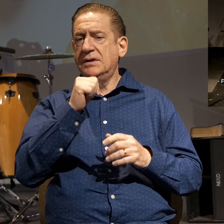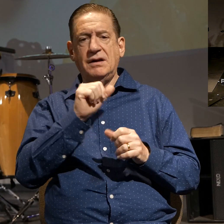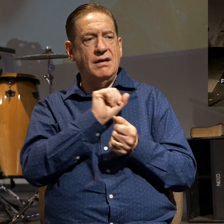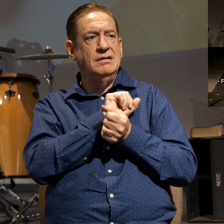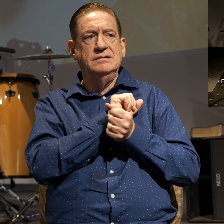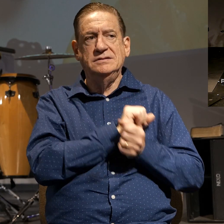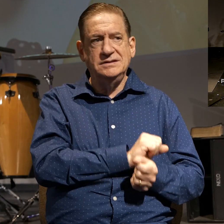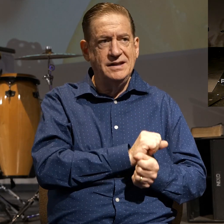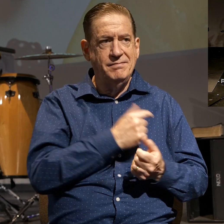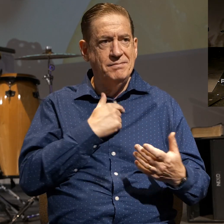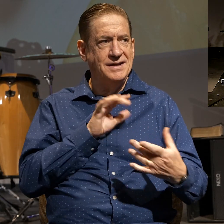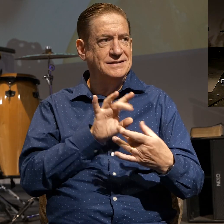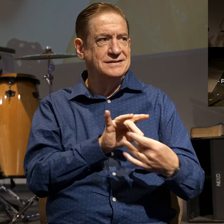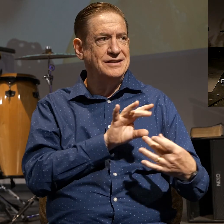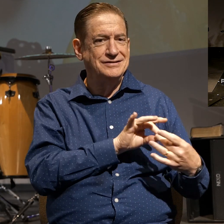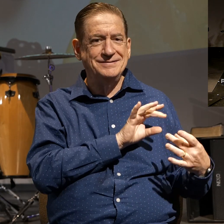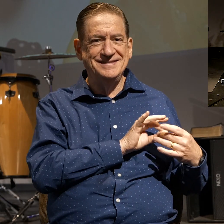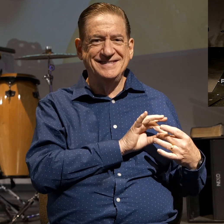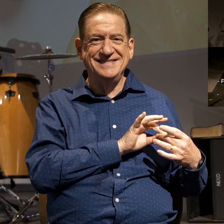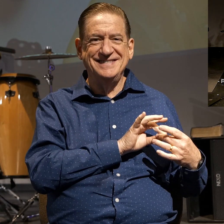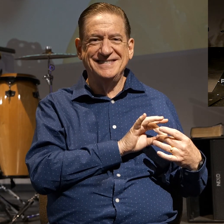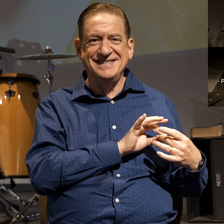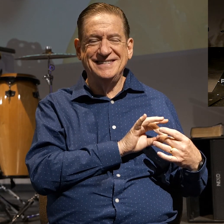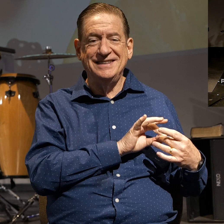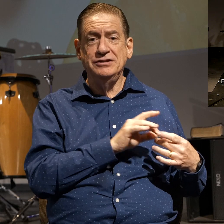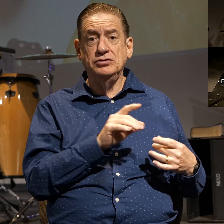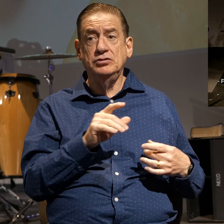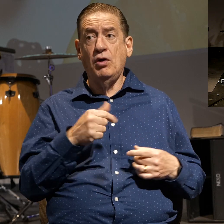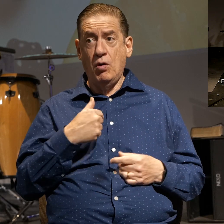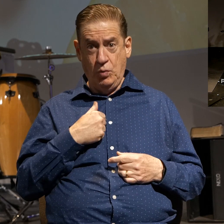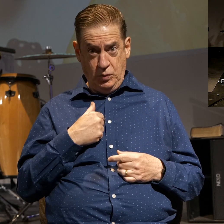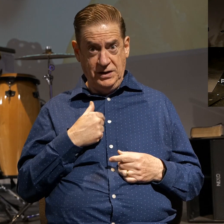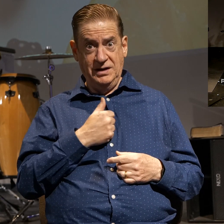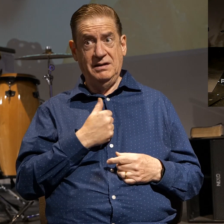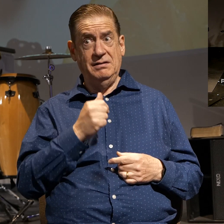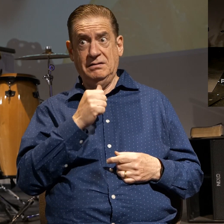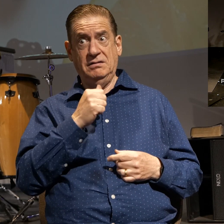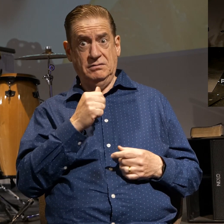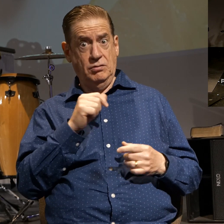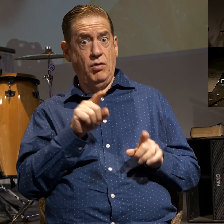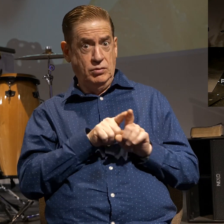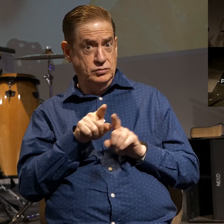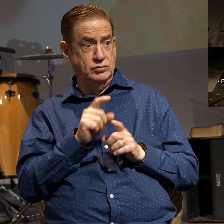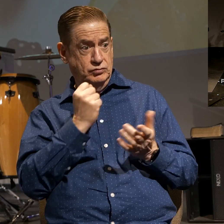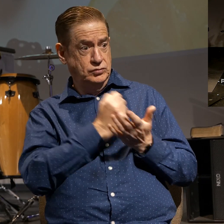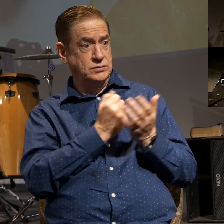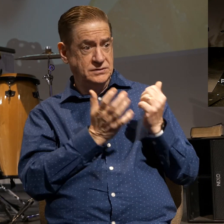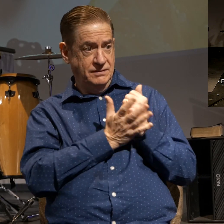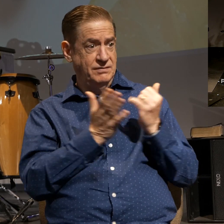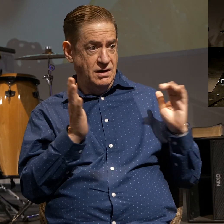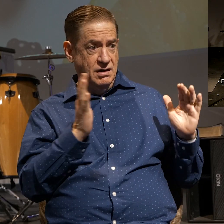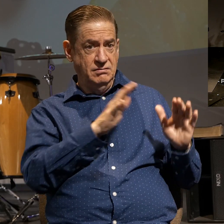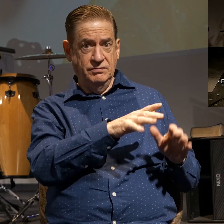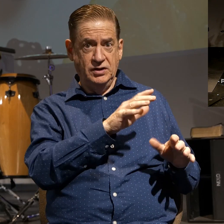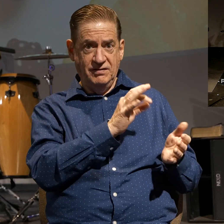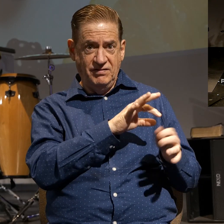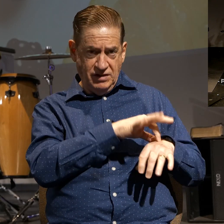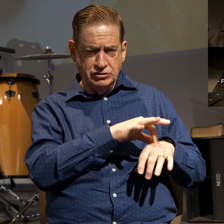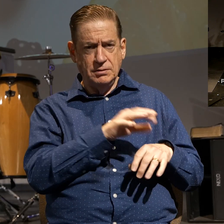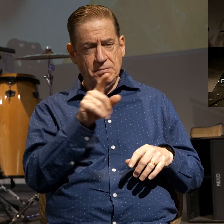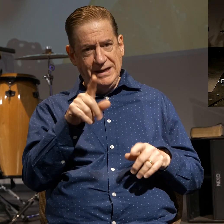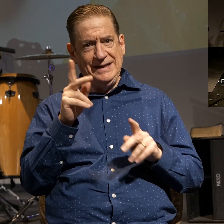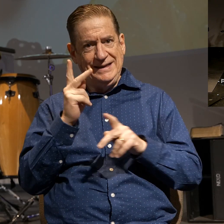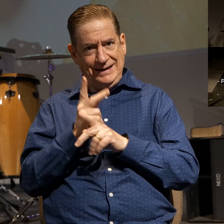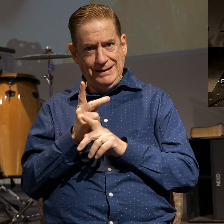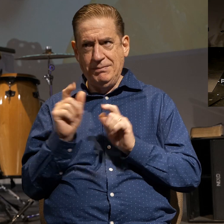attachments. And so we are not only to crucify the flesh but also it says keep in step with the spirit. Look at verse 25.